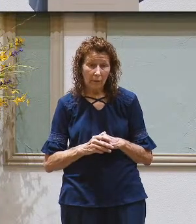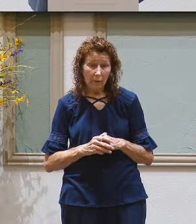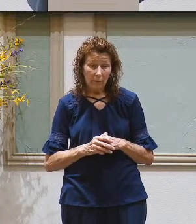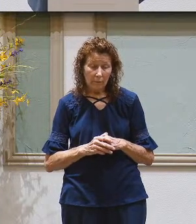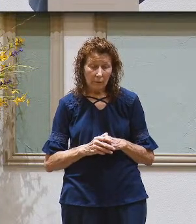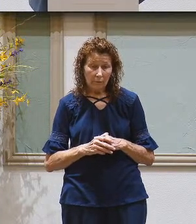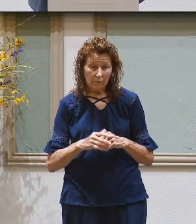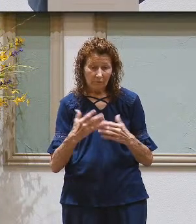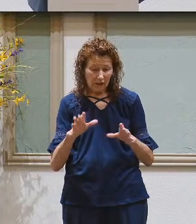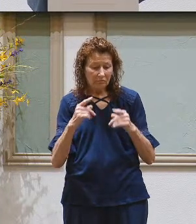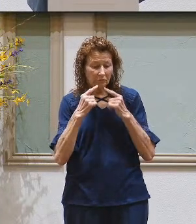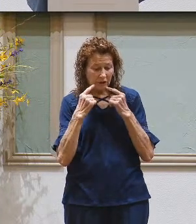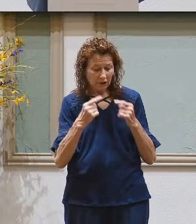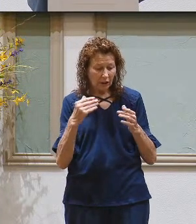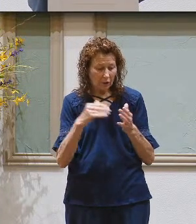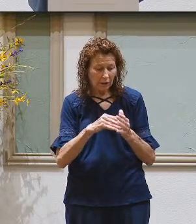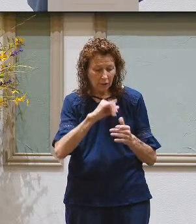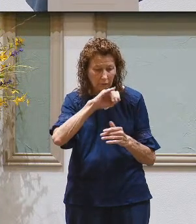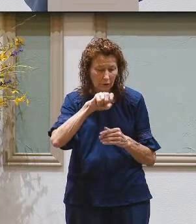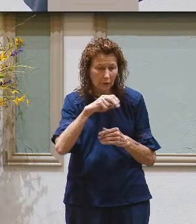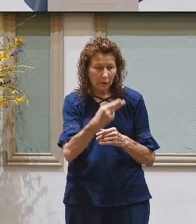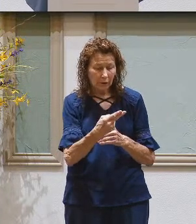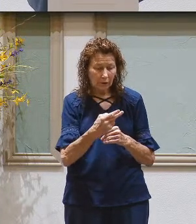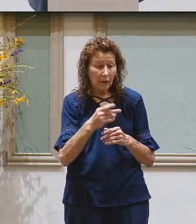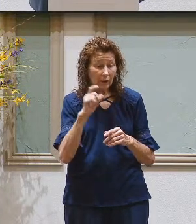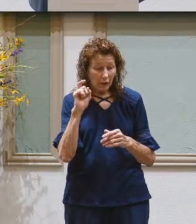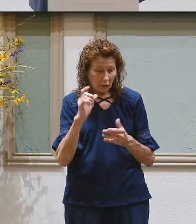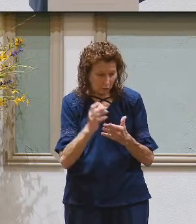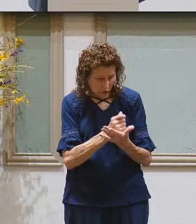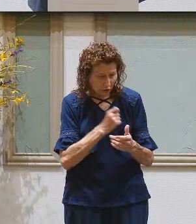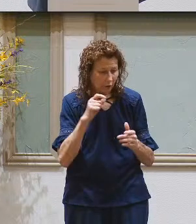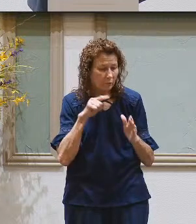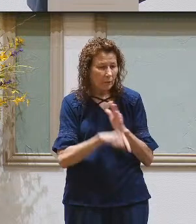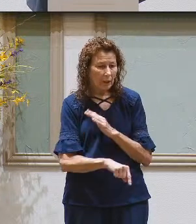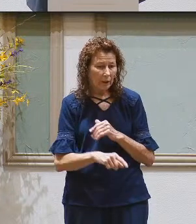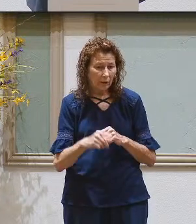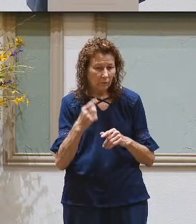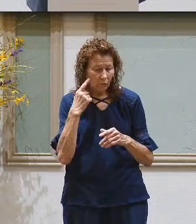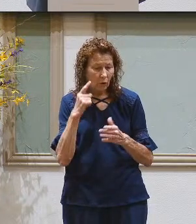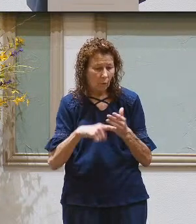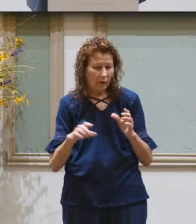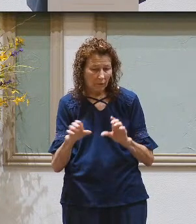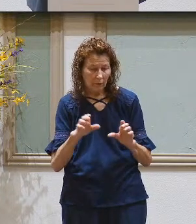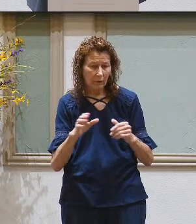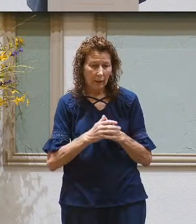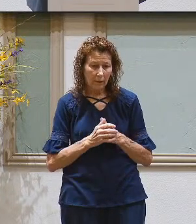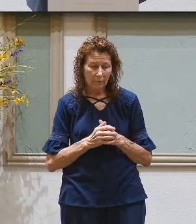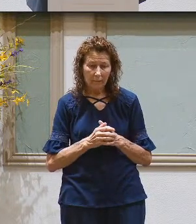They have sinned against Joseph and they deserve to be killed for what they've done.